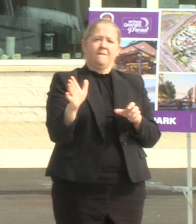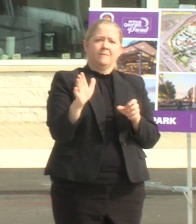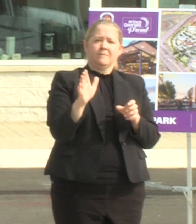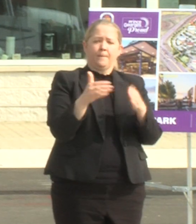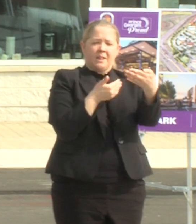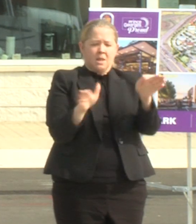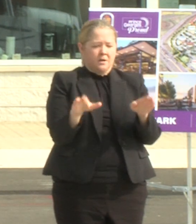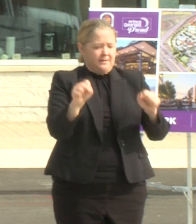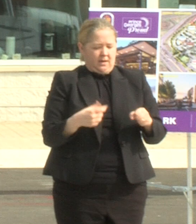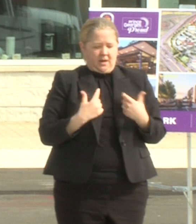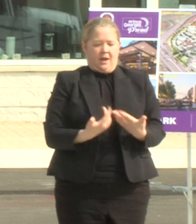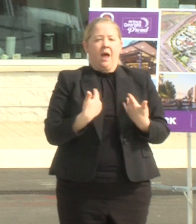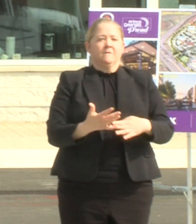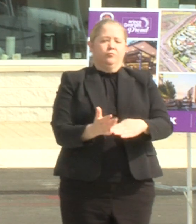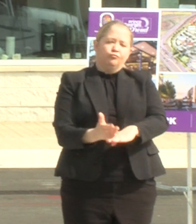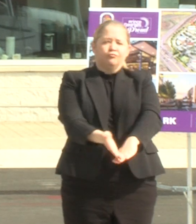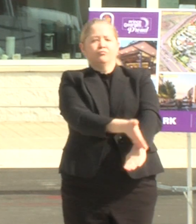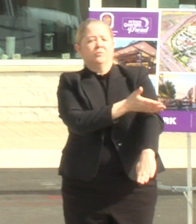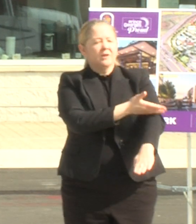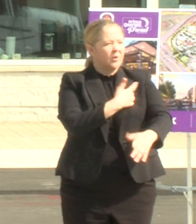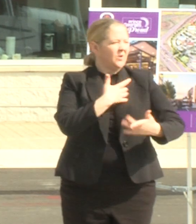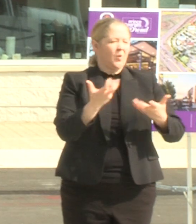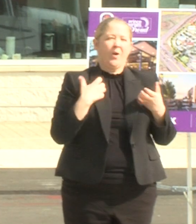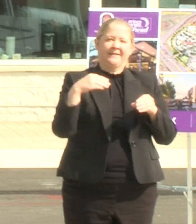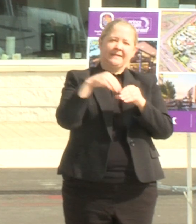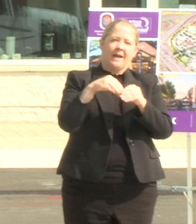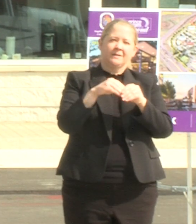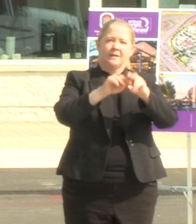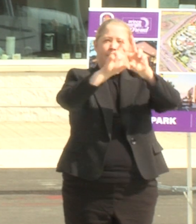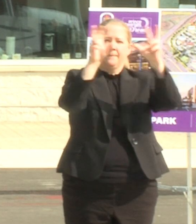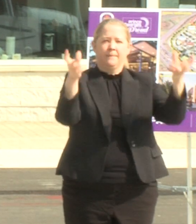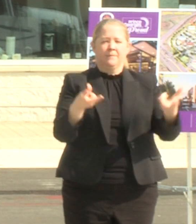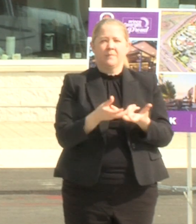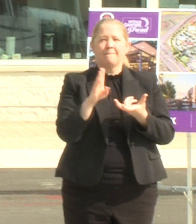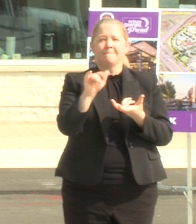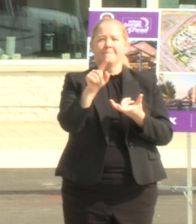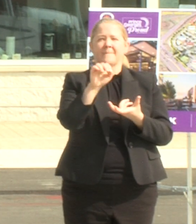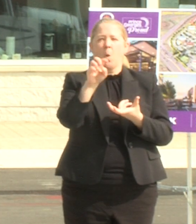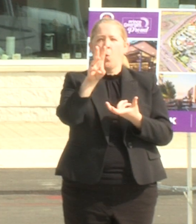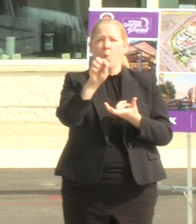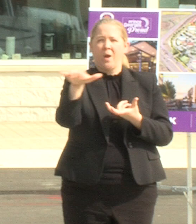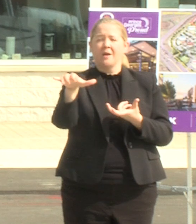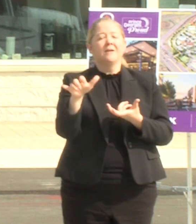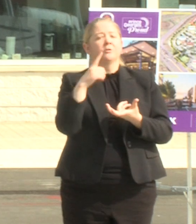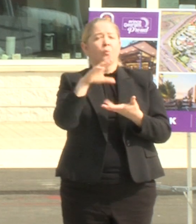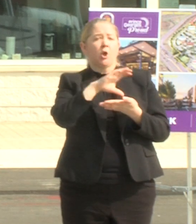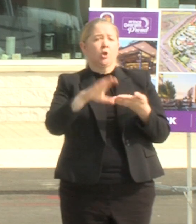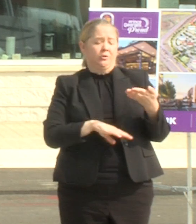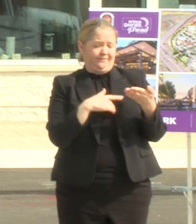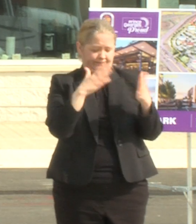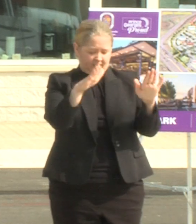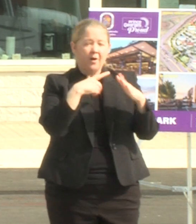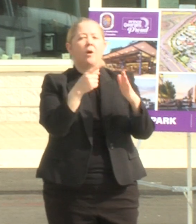looking inside the beltway to bring it back to where it was so in conclusion well i just want to mention this too and this is very